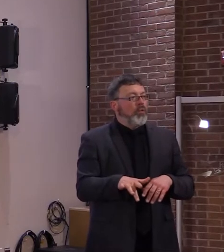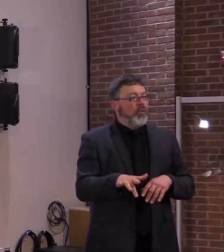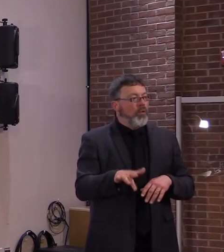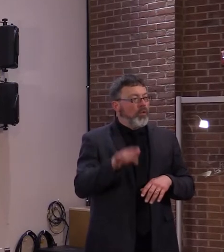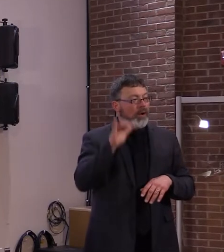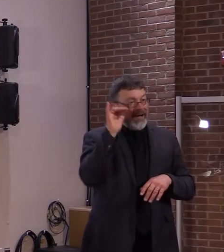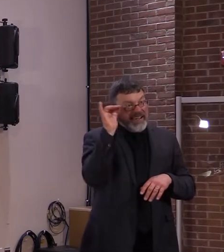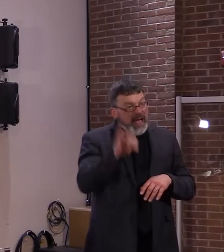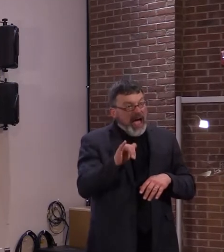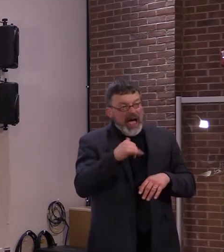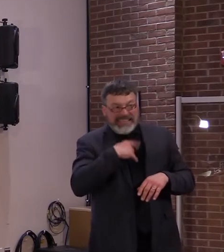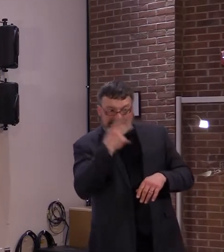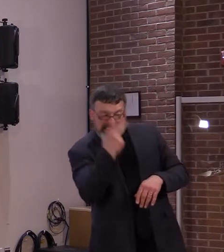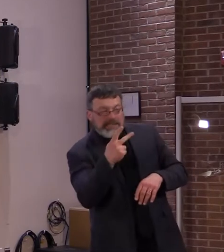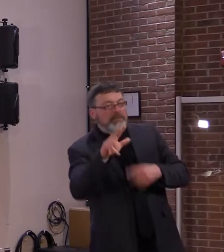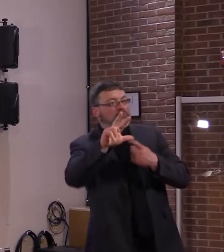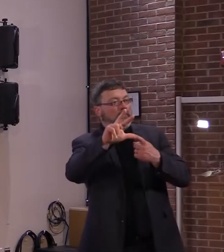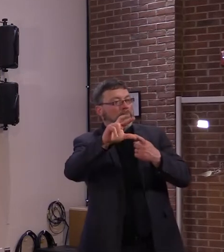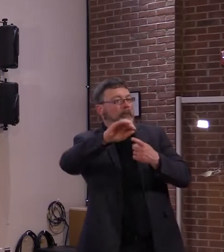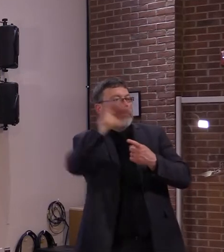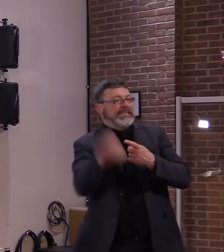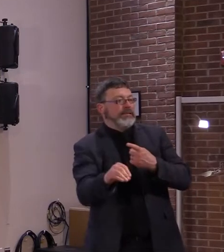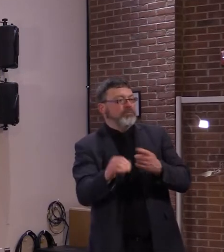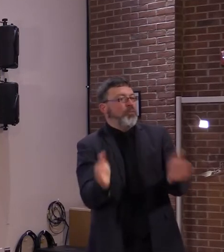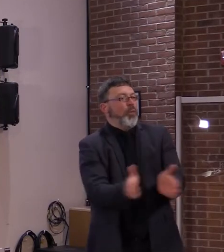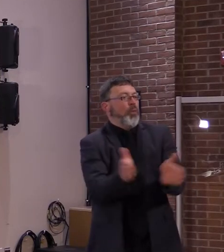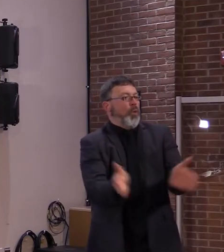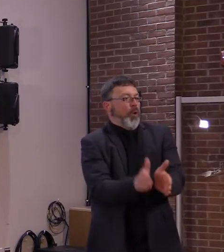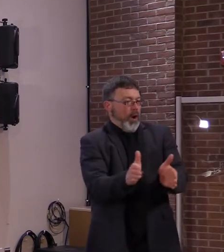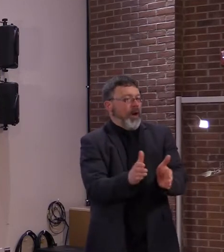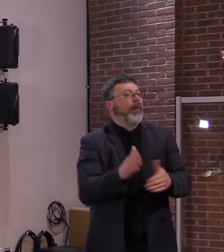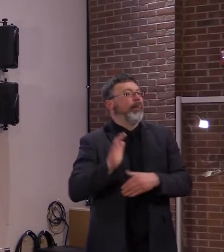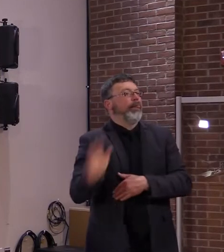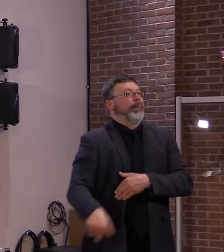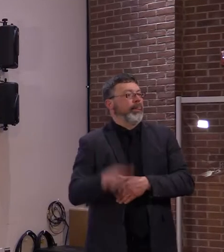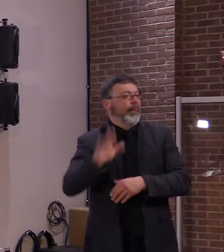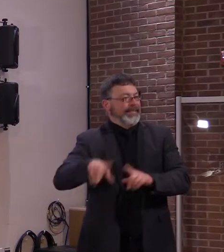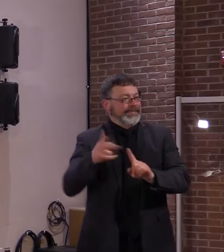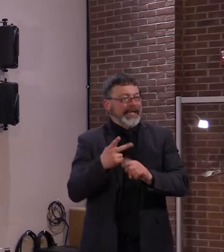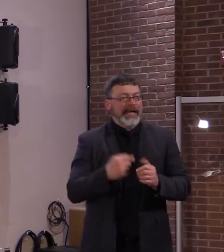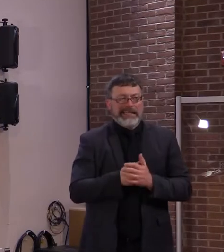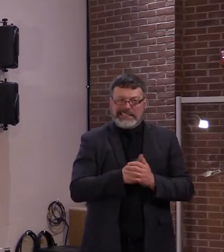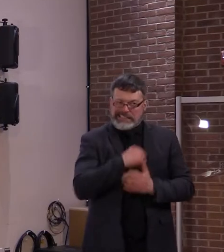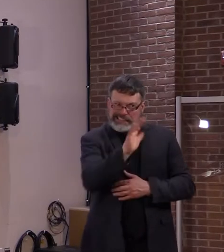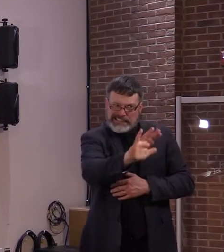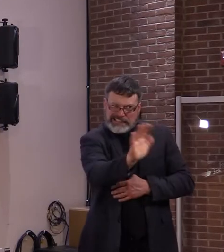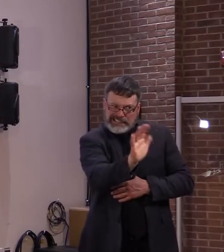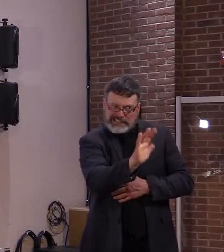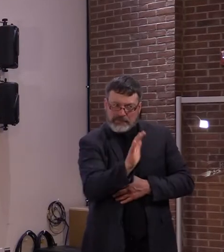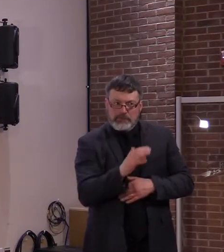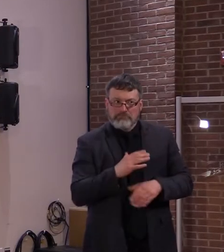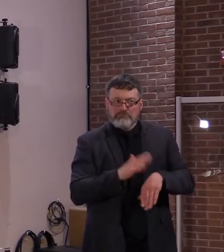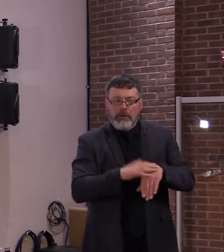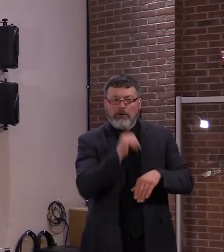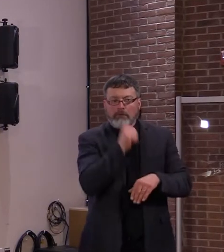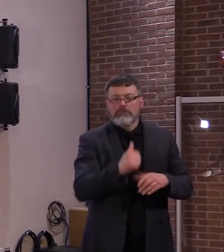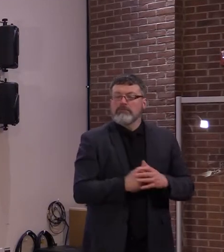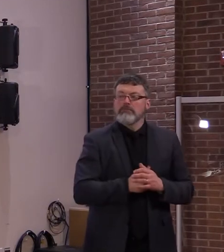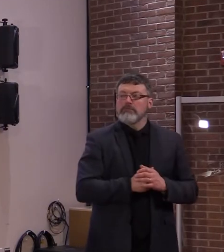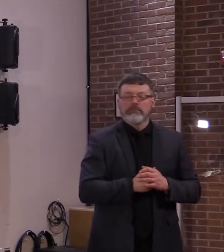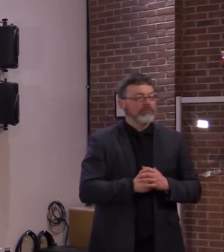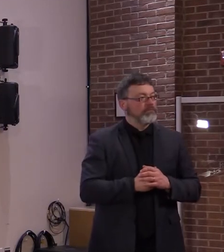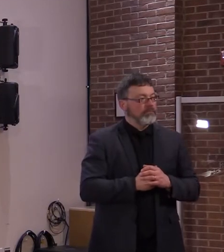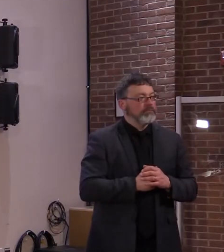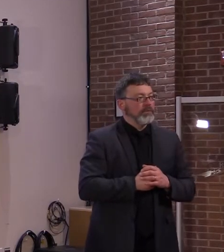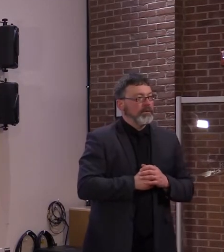dose have not yet gone for their final dose 14 or more days after they were scheduled to. We're working to